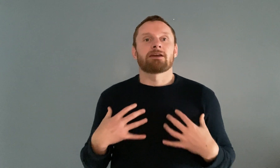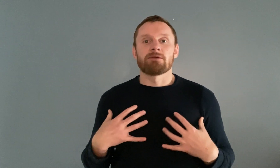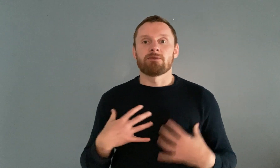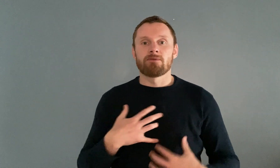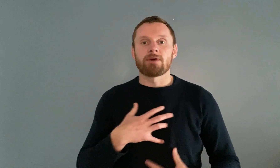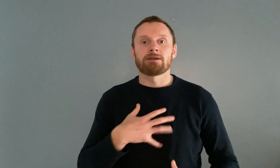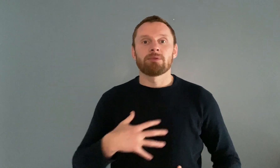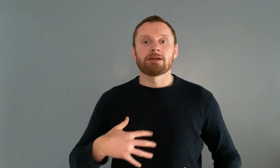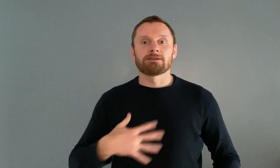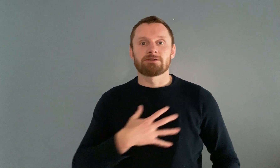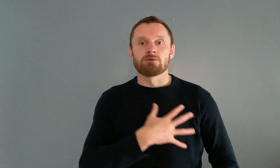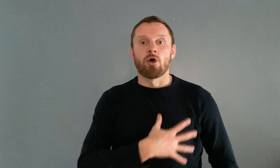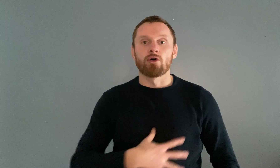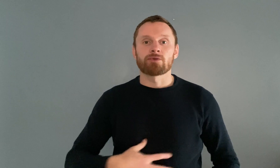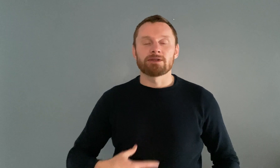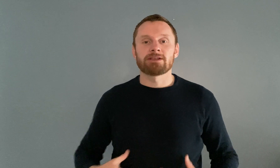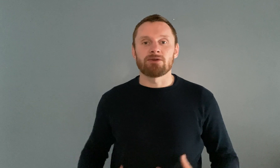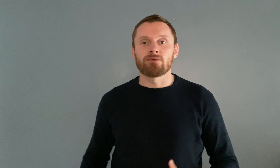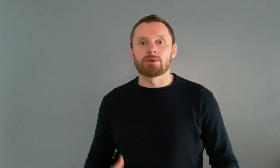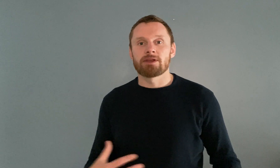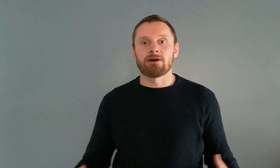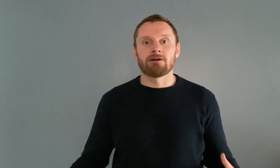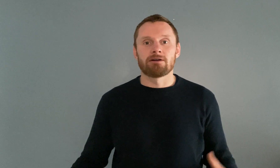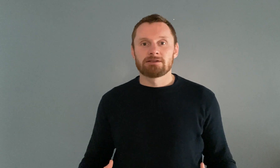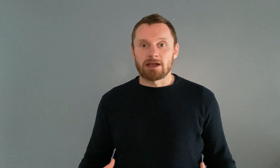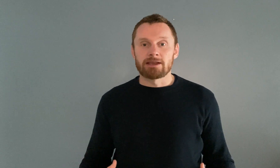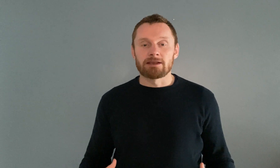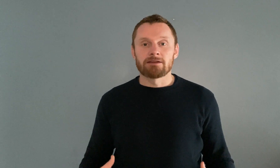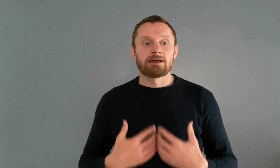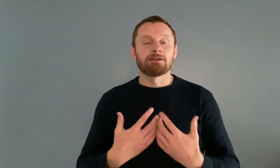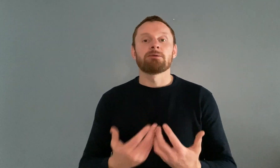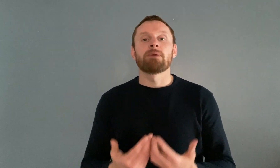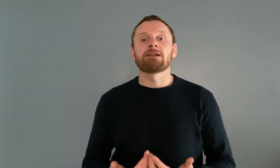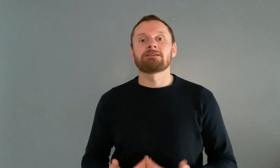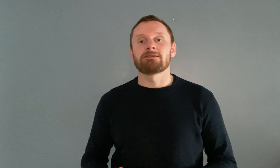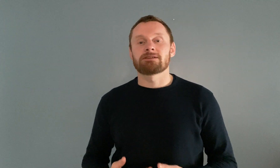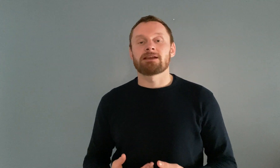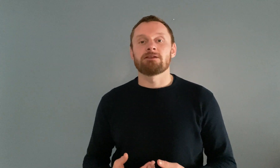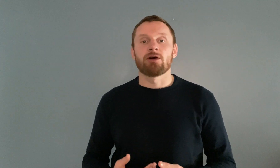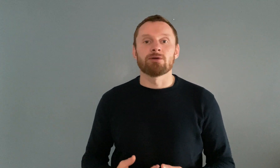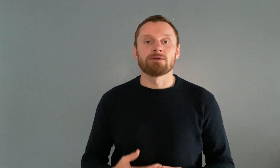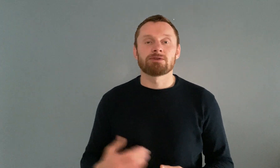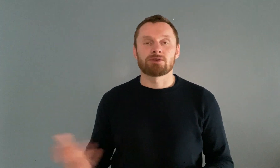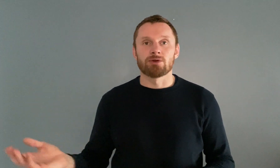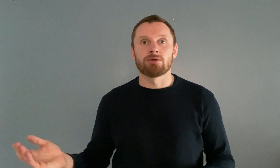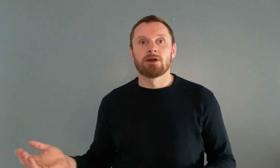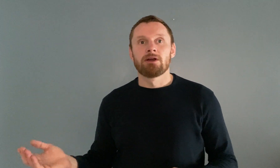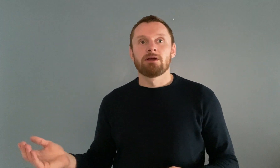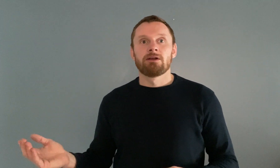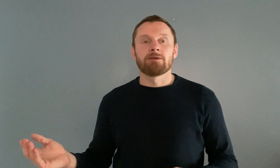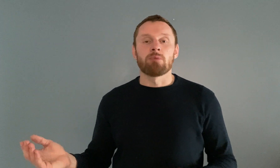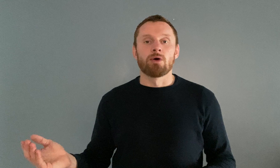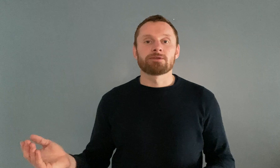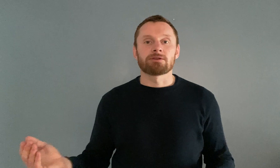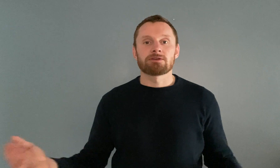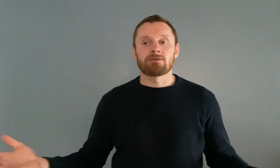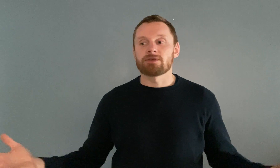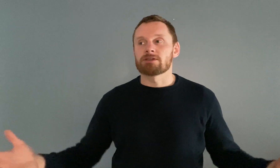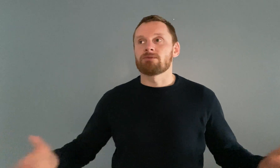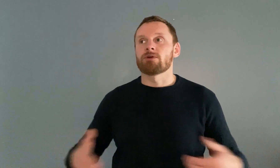can find a place to order itself within our psyche and the ability to say no is so important because obviously if